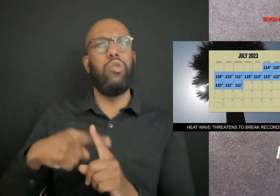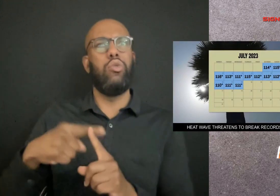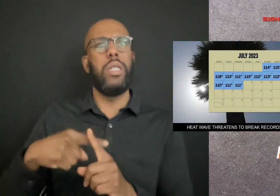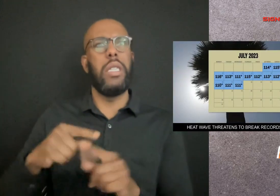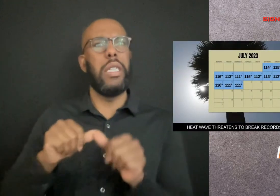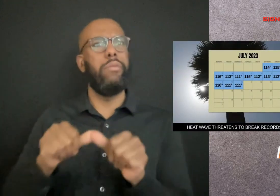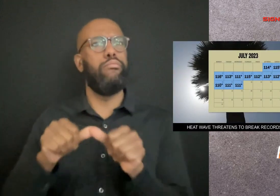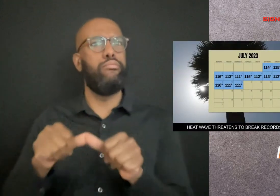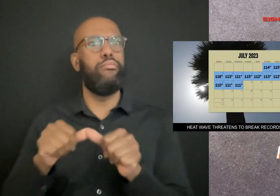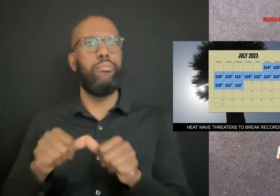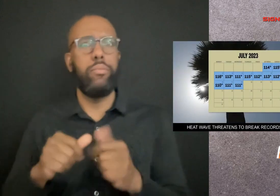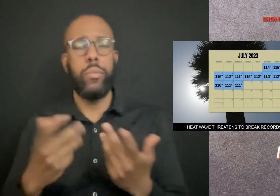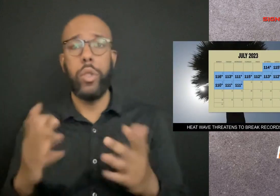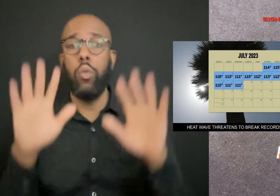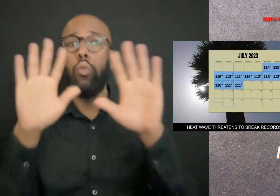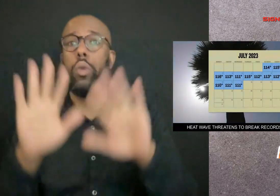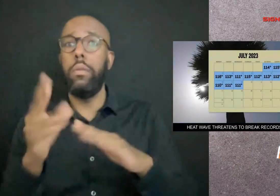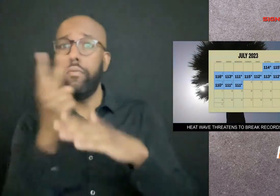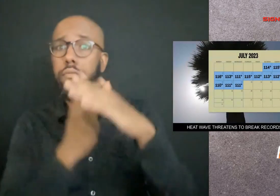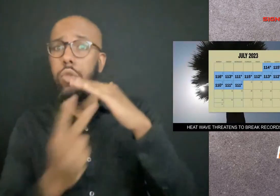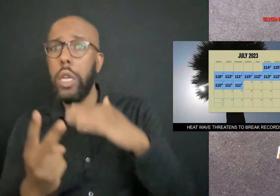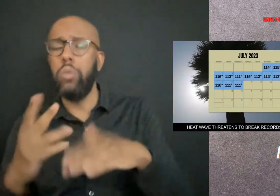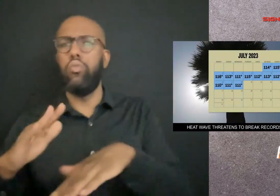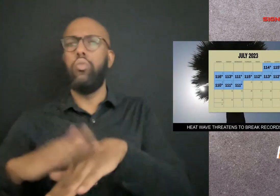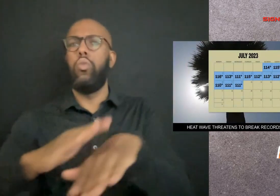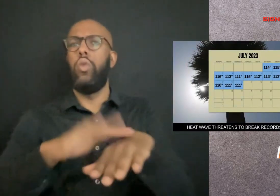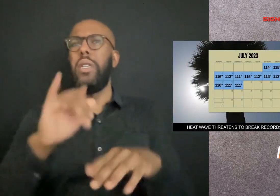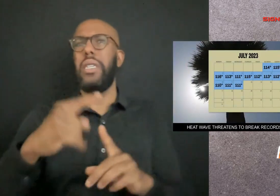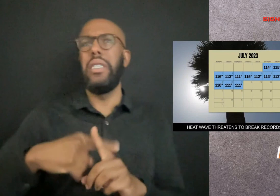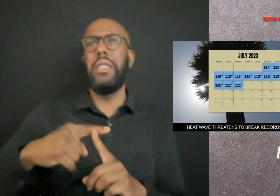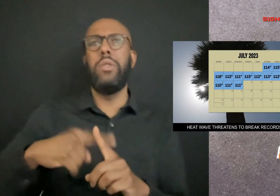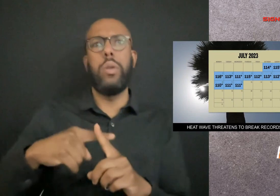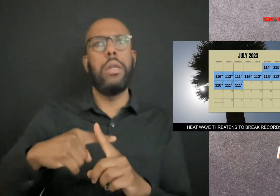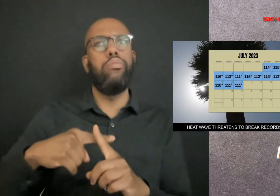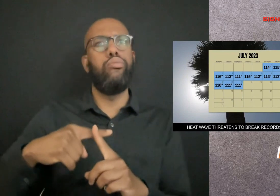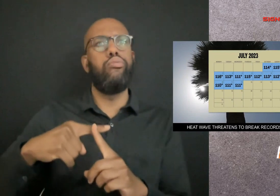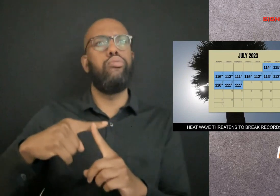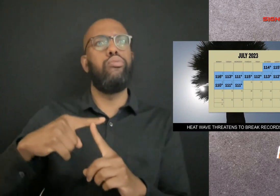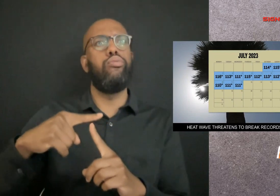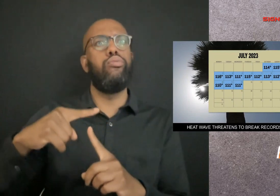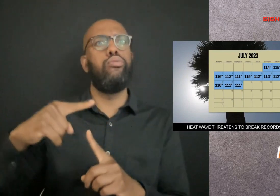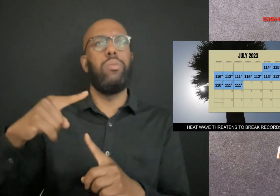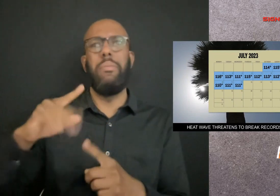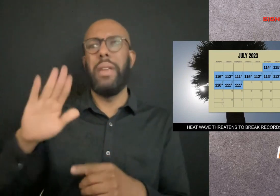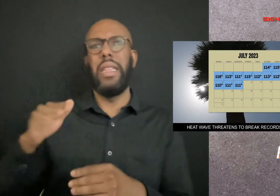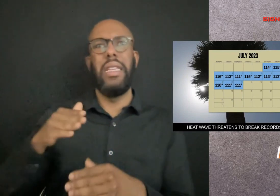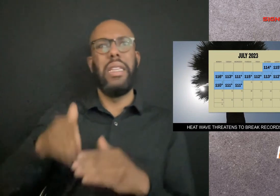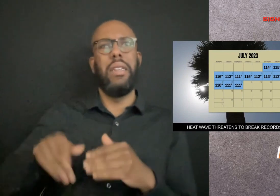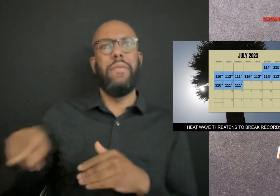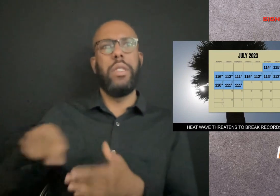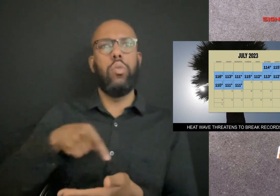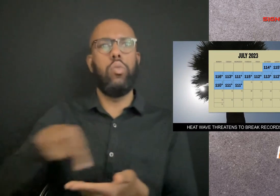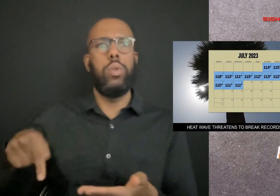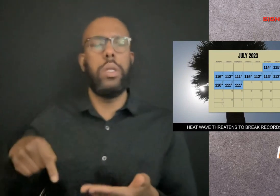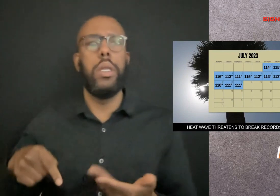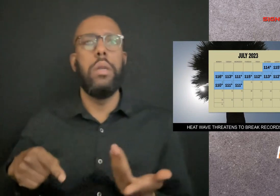And forecasters are warning temps could soar even higher through the end of the week. And it's not just